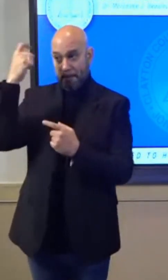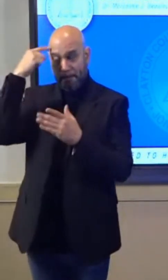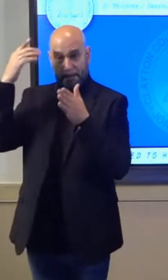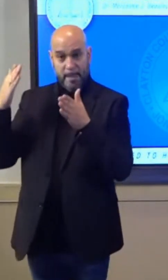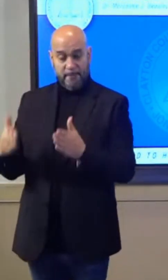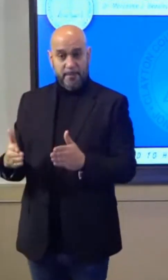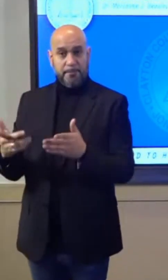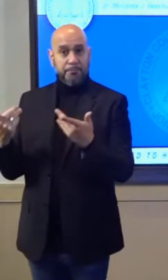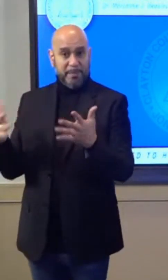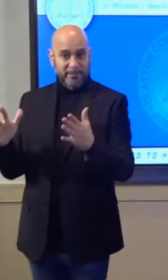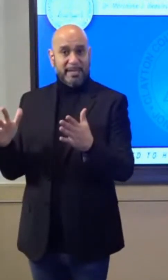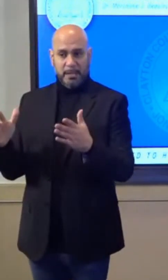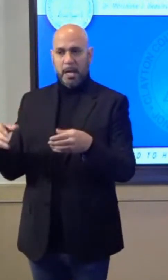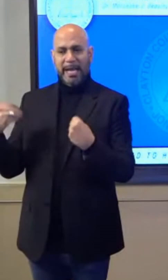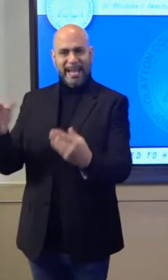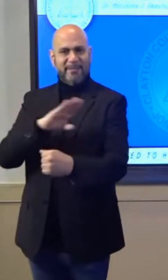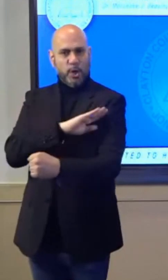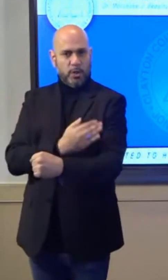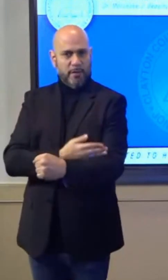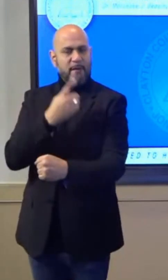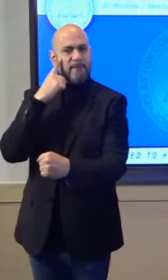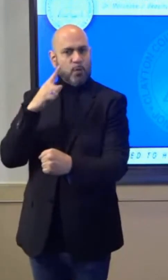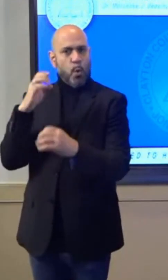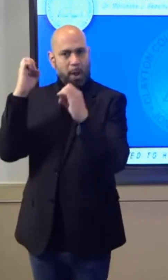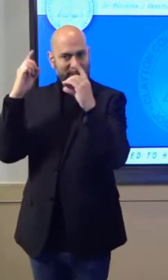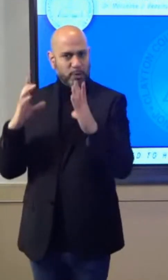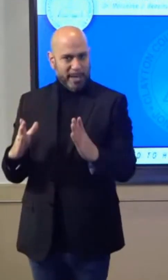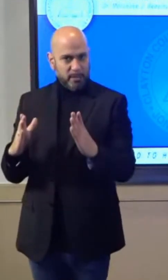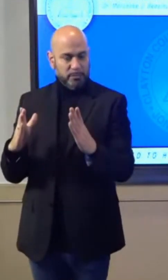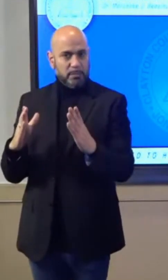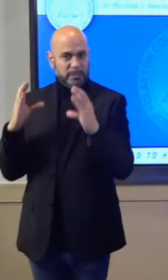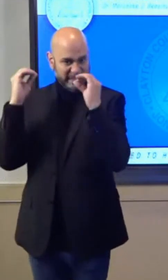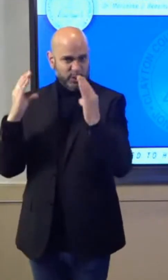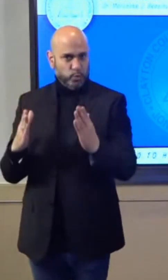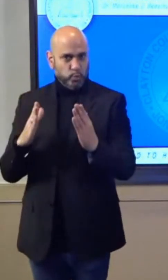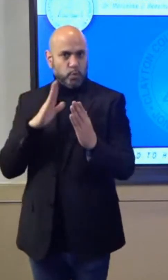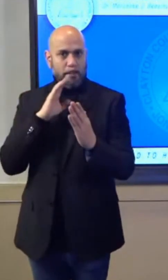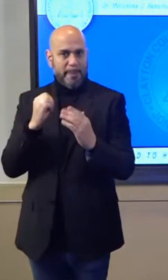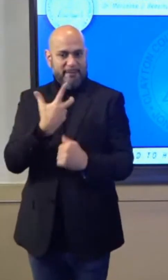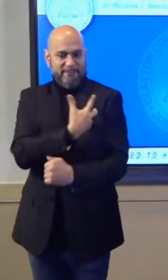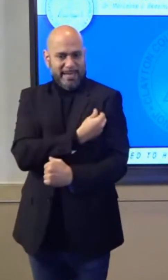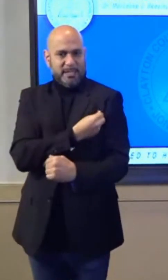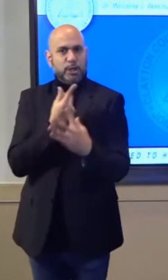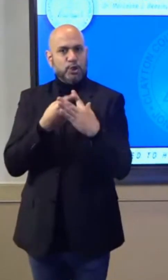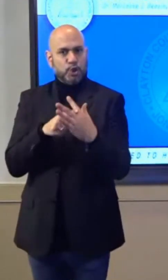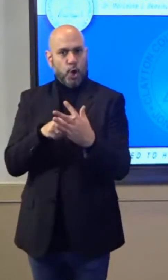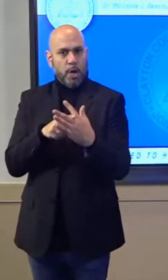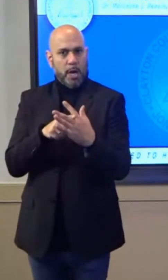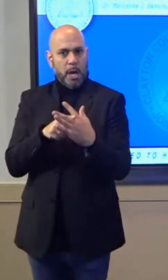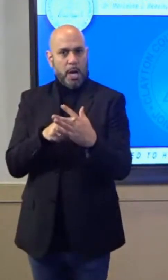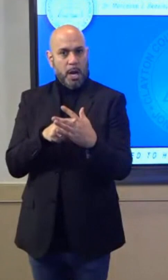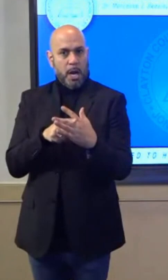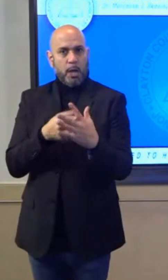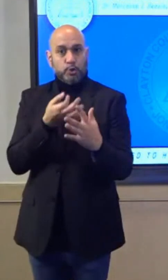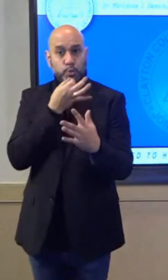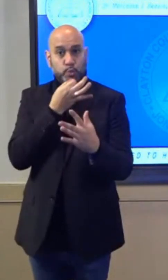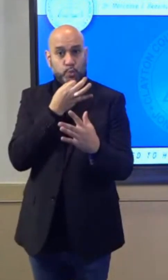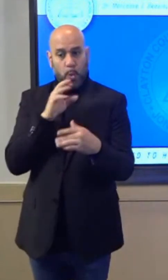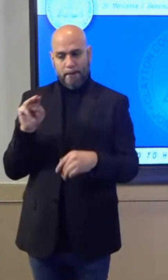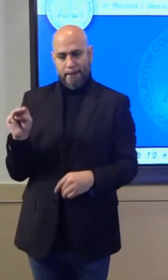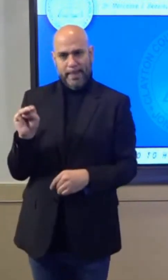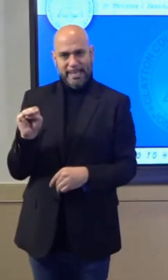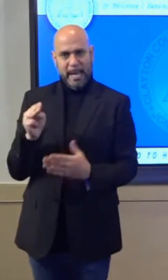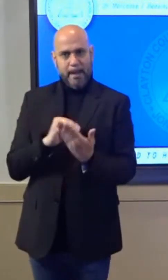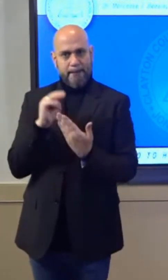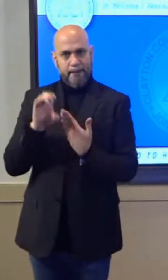basically given the authorization for educators to be vaccinated starting this upcoming Monday, March